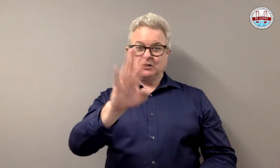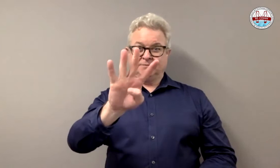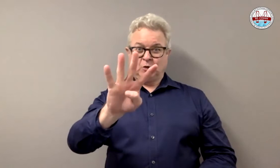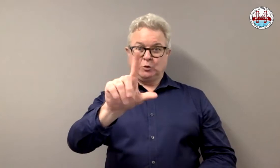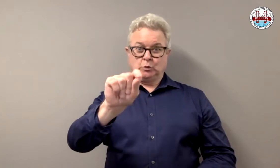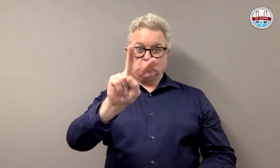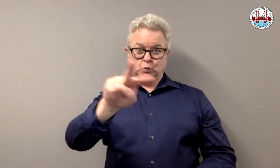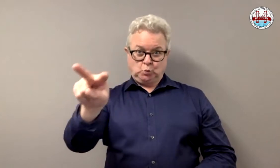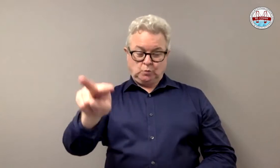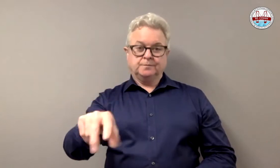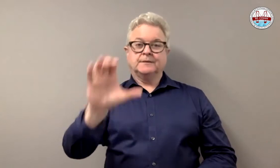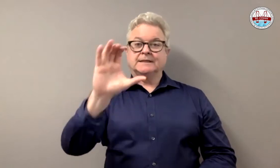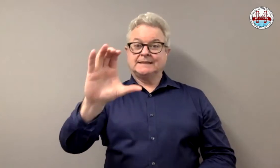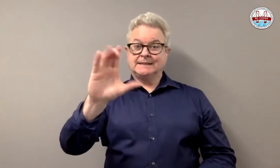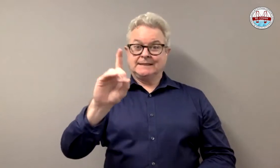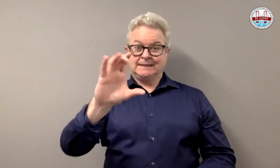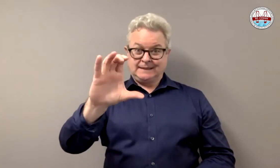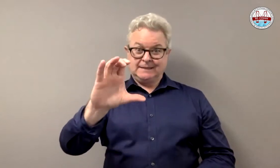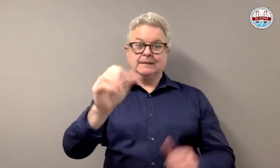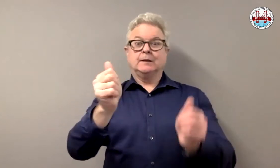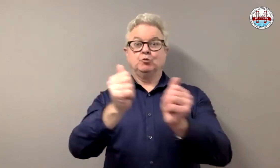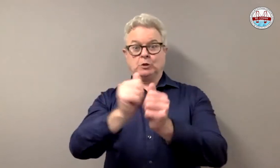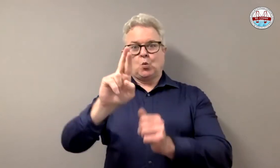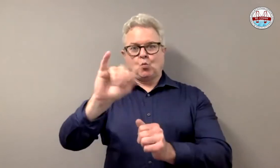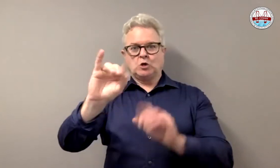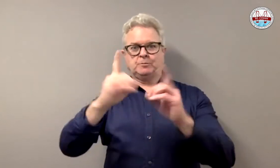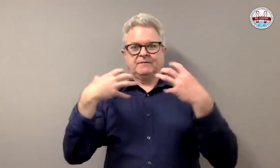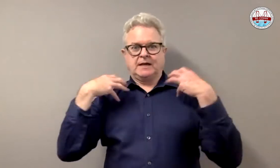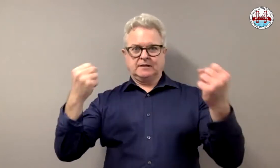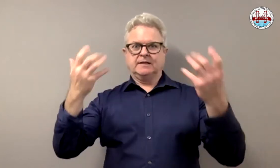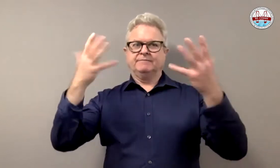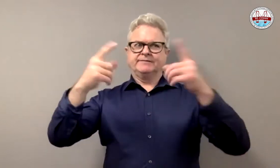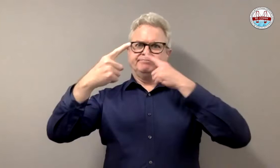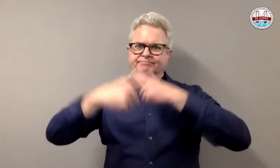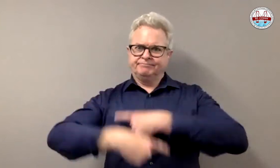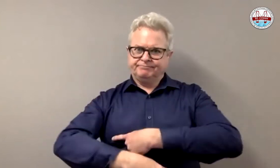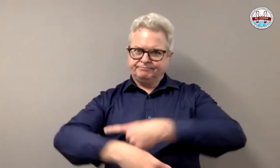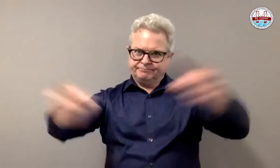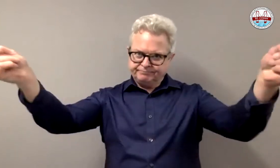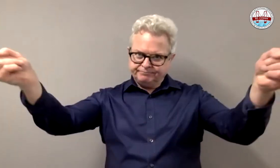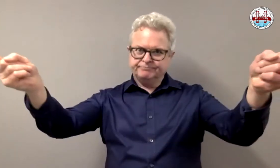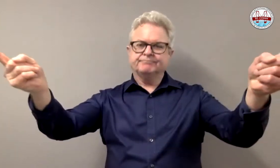Recently, as of March 4, 2022, the CDC, in conjunction with the Rhode Island Department of Health,